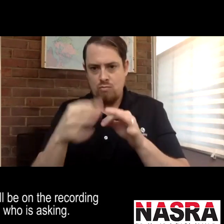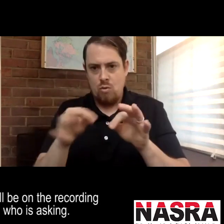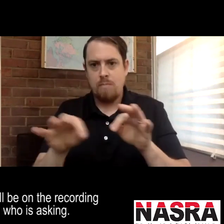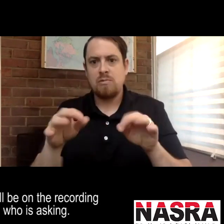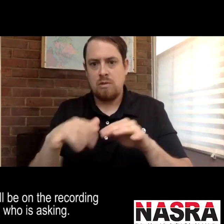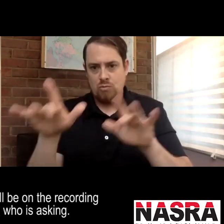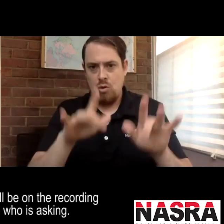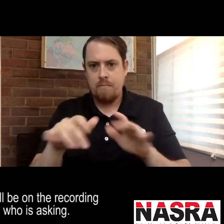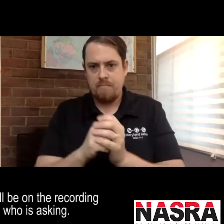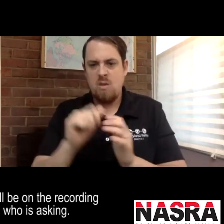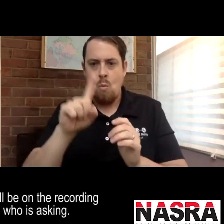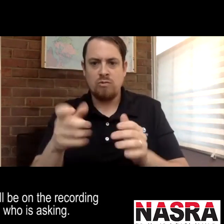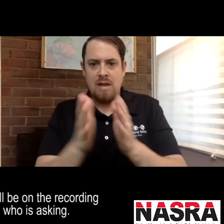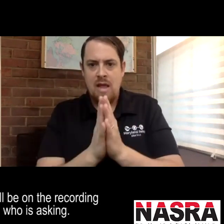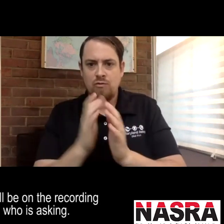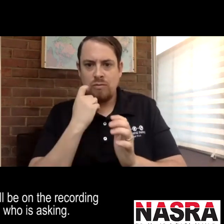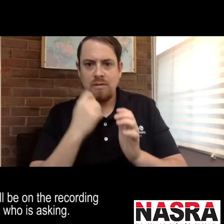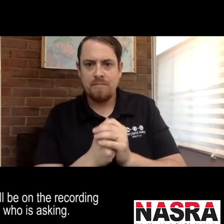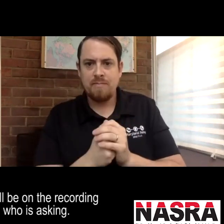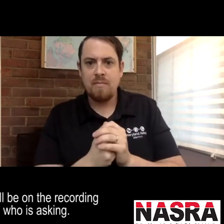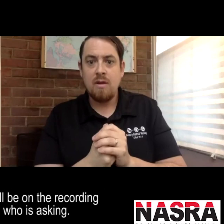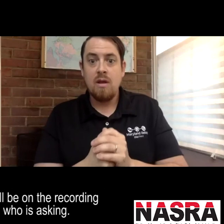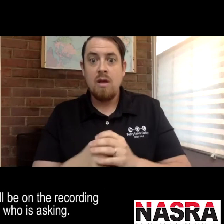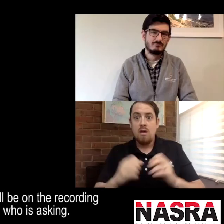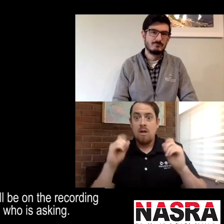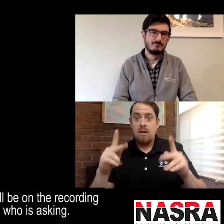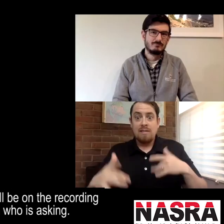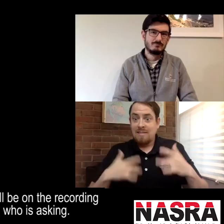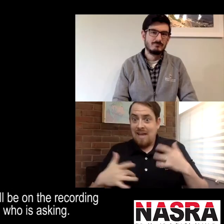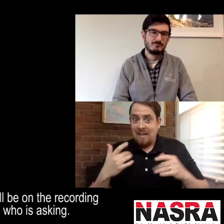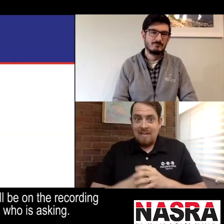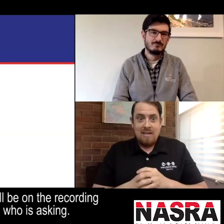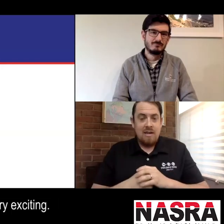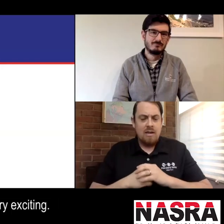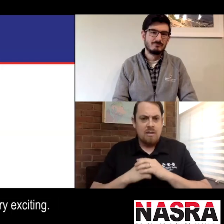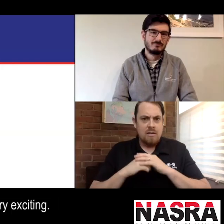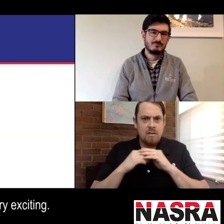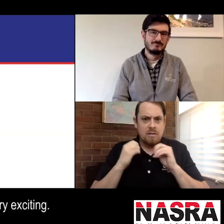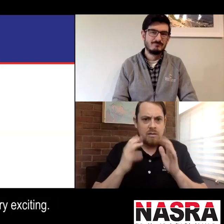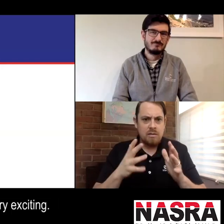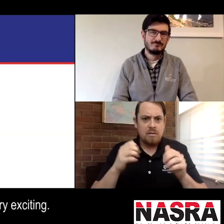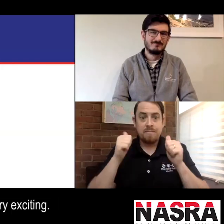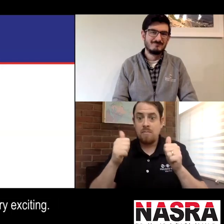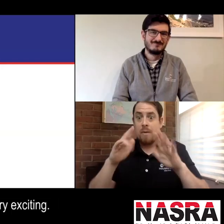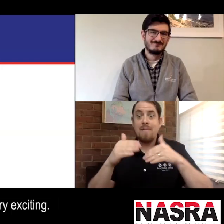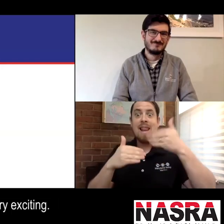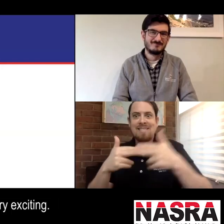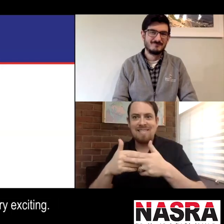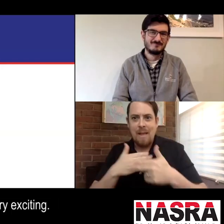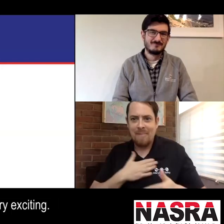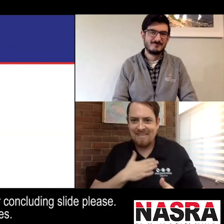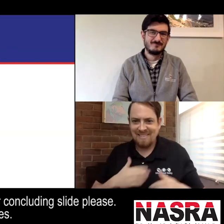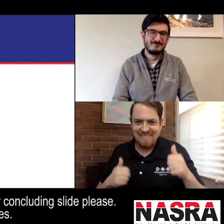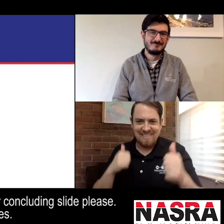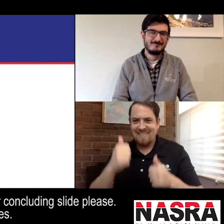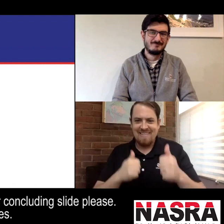Yes, the captions will be on the recording for the person who is asking, yes. Okay, yes, it's all very exciting.